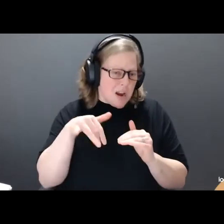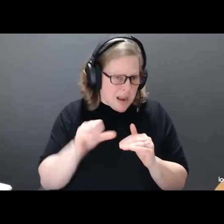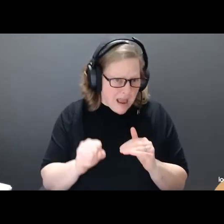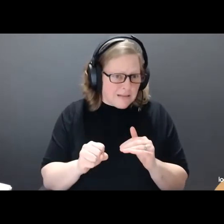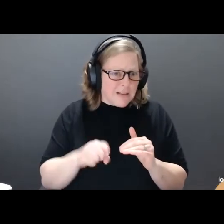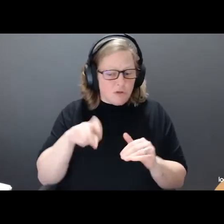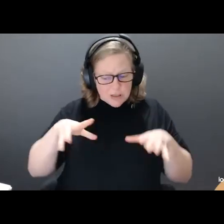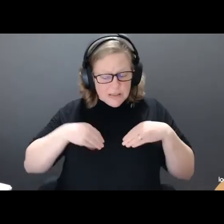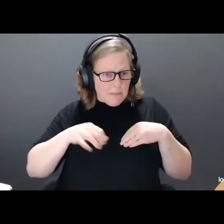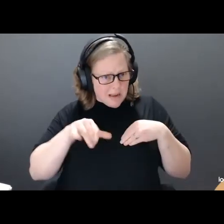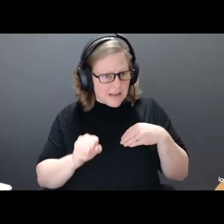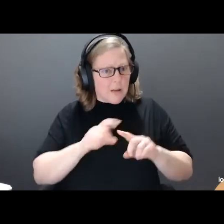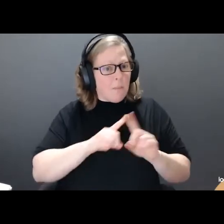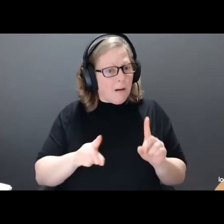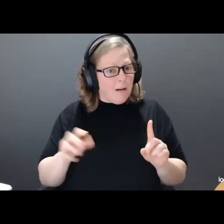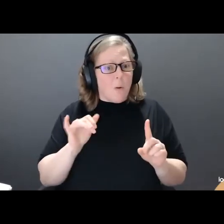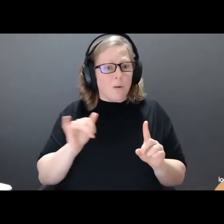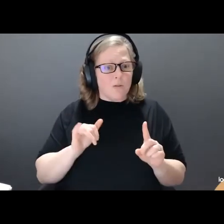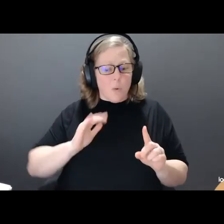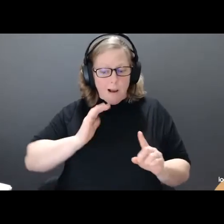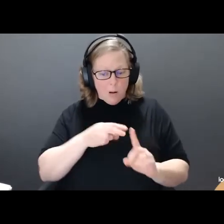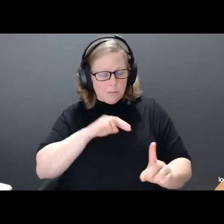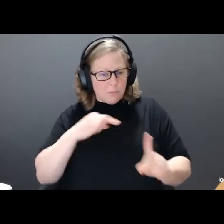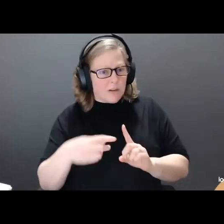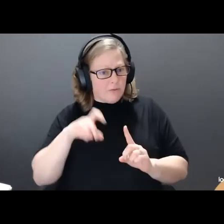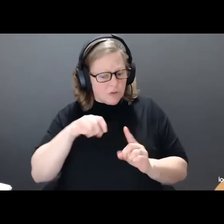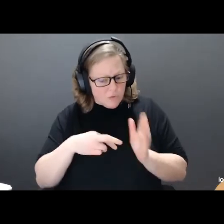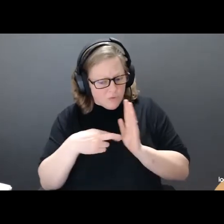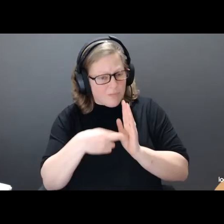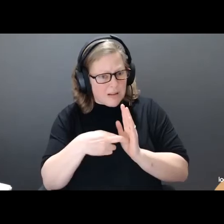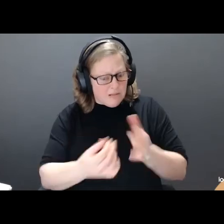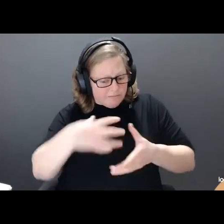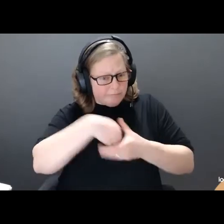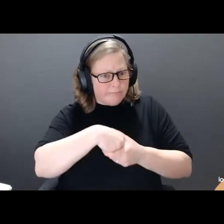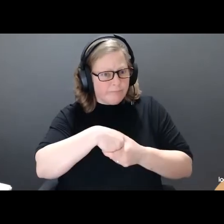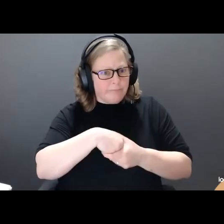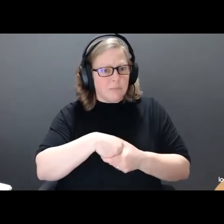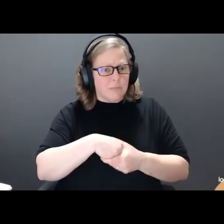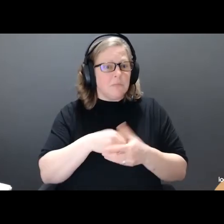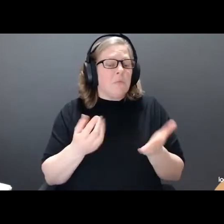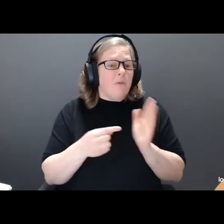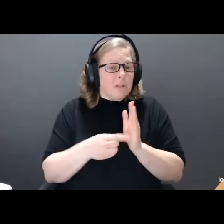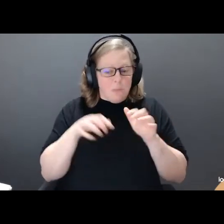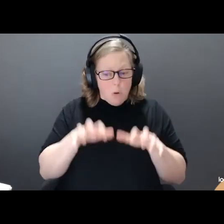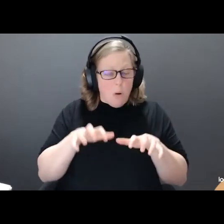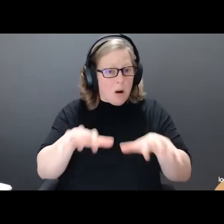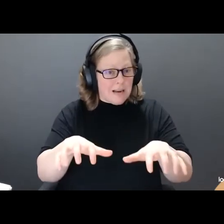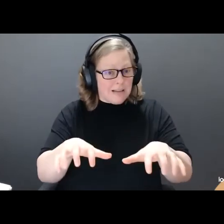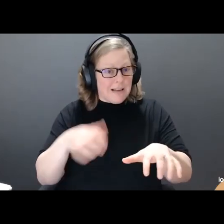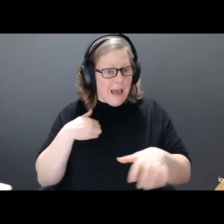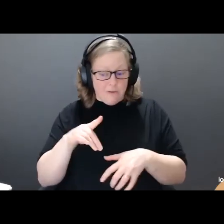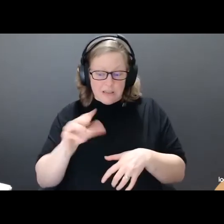but because our perspective needs to be represented. First, audience members who happen to have disabilities disabilities need to see themselves